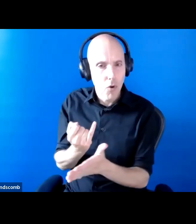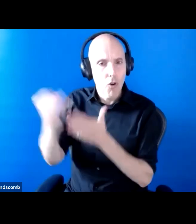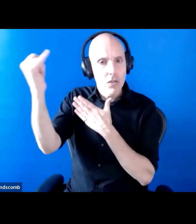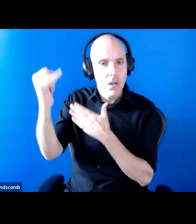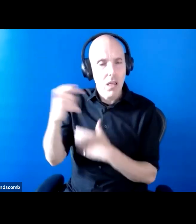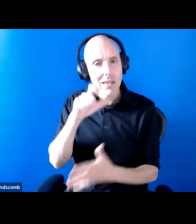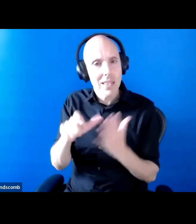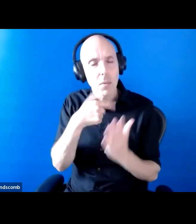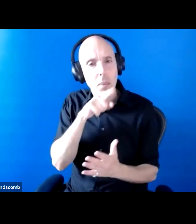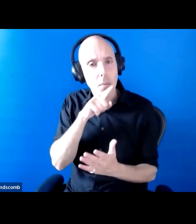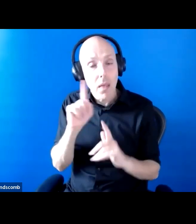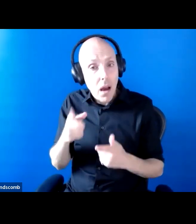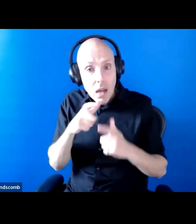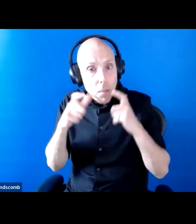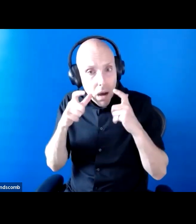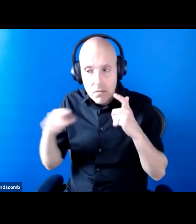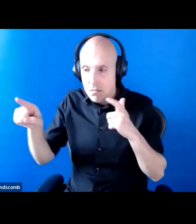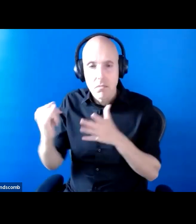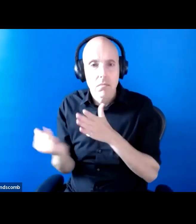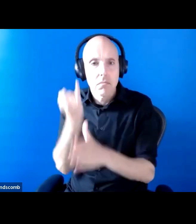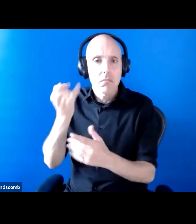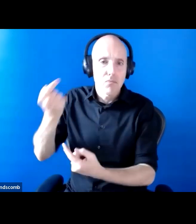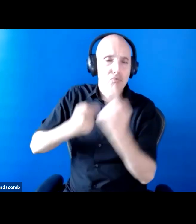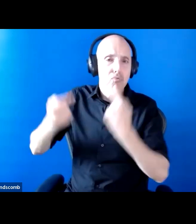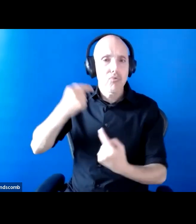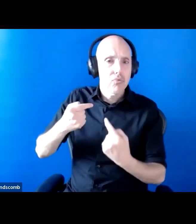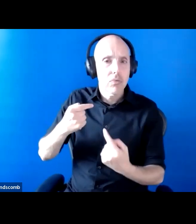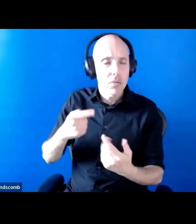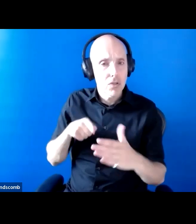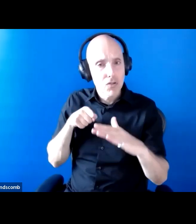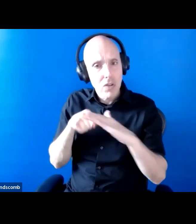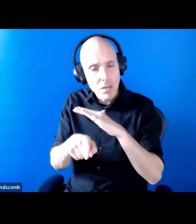people not able to wear face coverings on public transport and other public spaces.